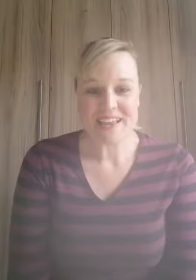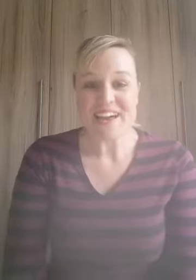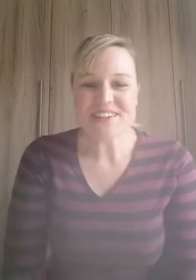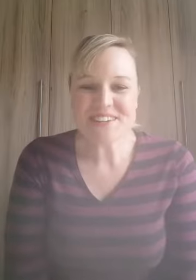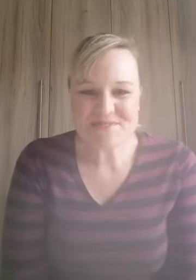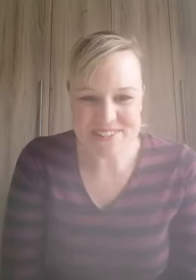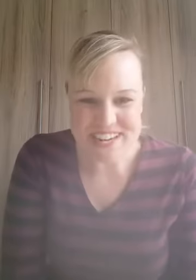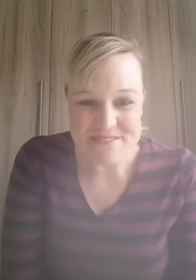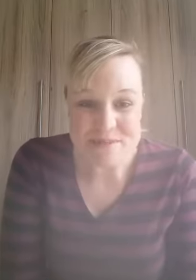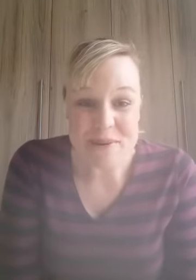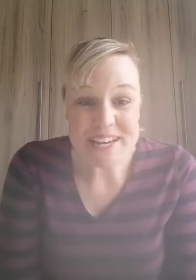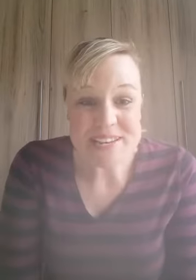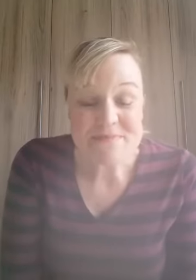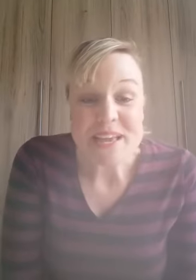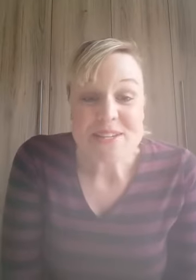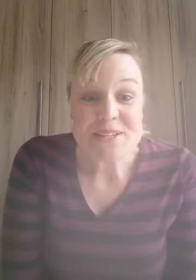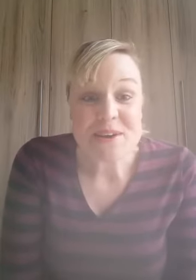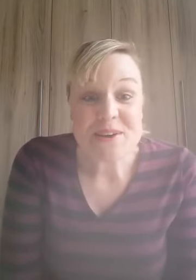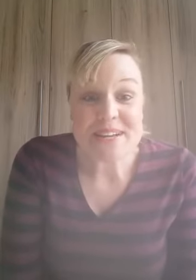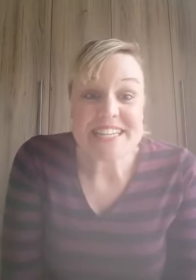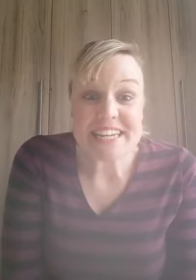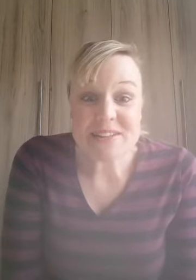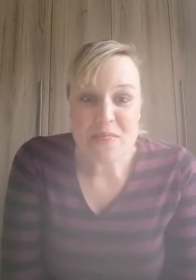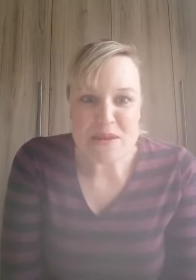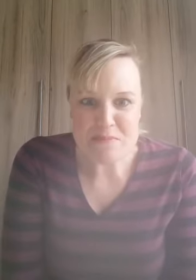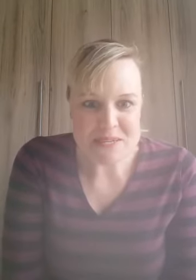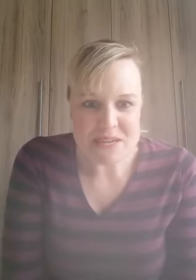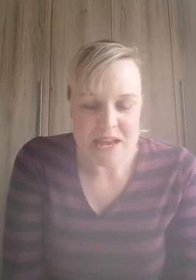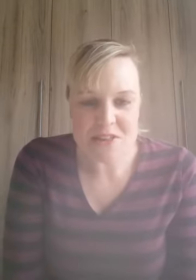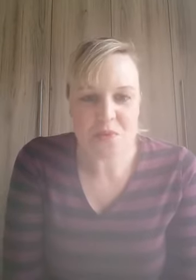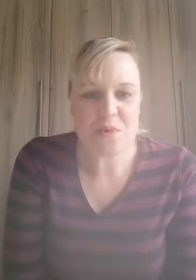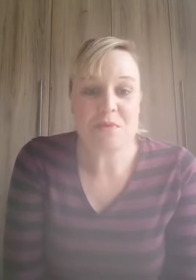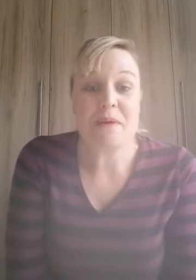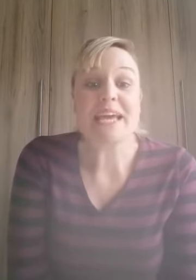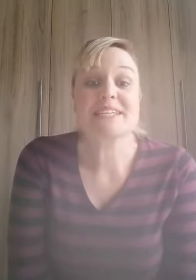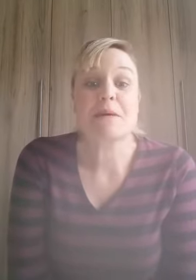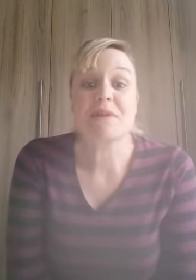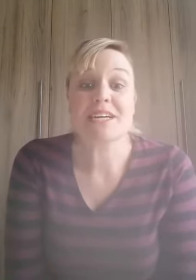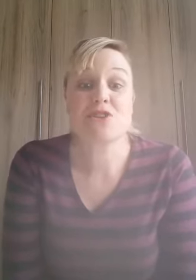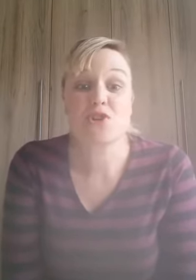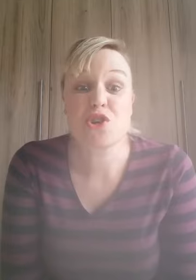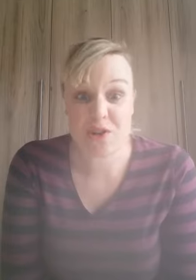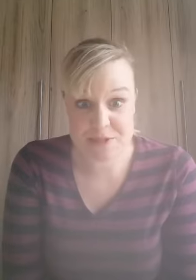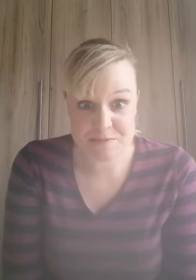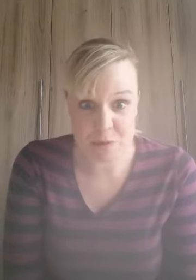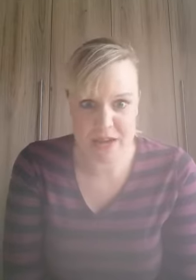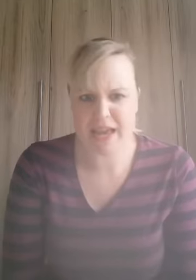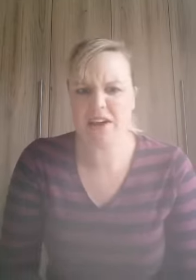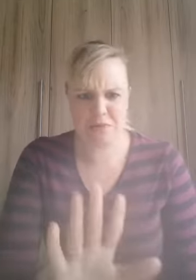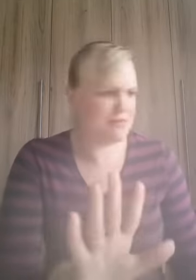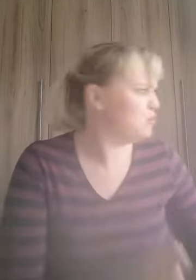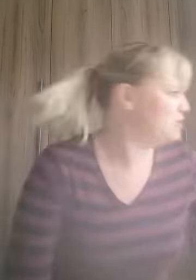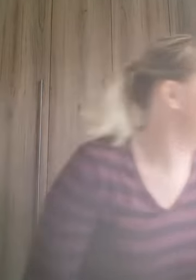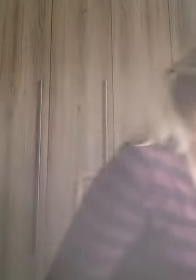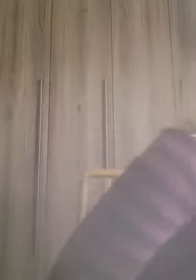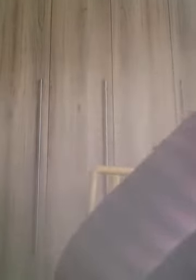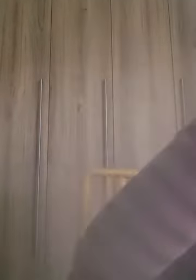Good morning everybody so it's a little on the nippy side I thought we would make some nice hot chocolate okay hang on before we do that let me just